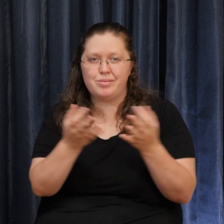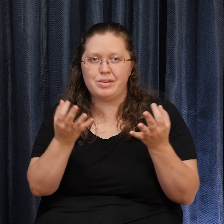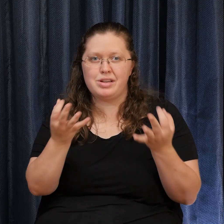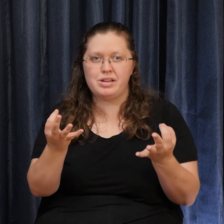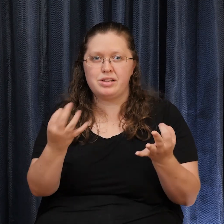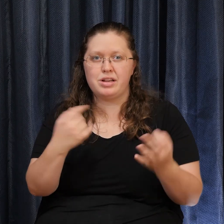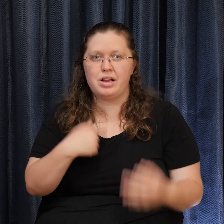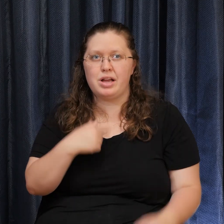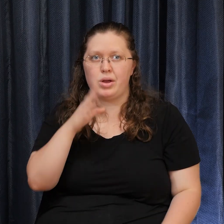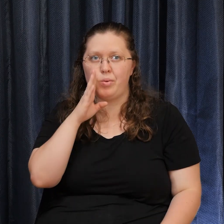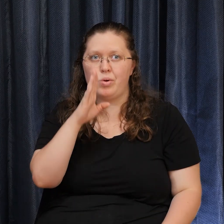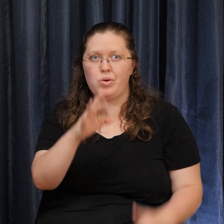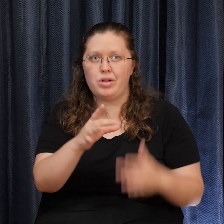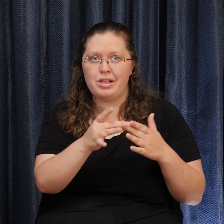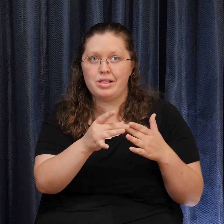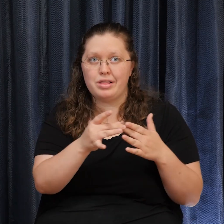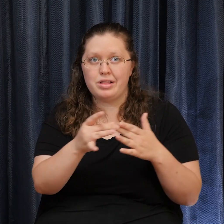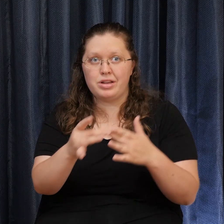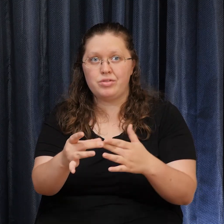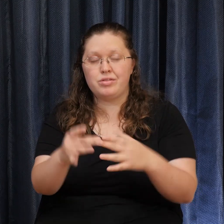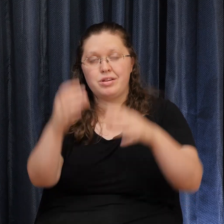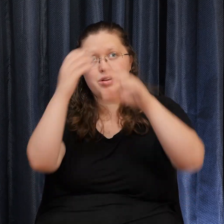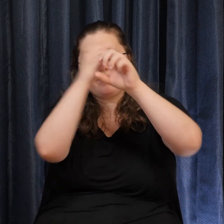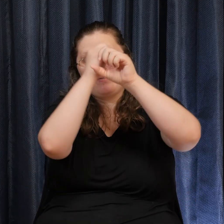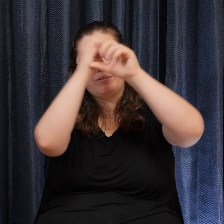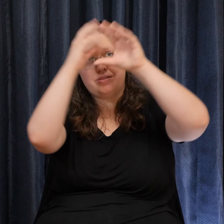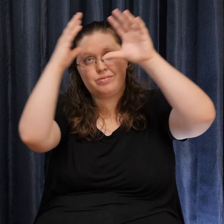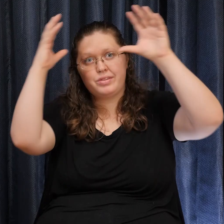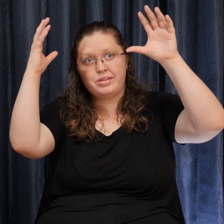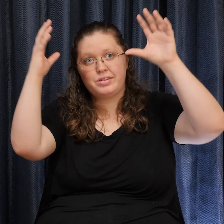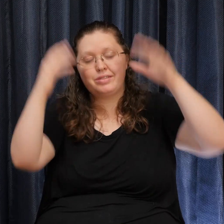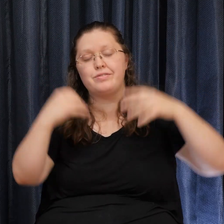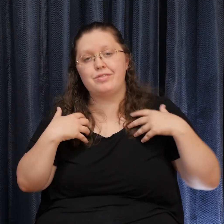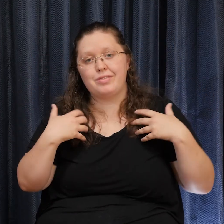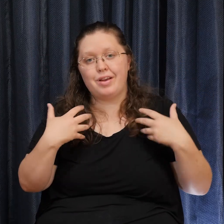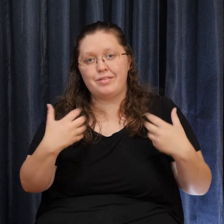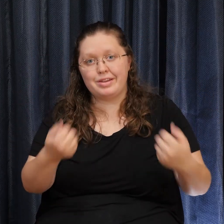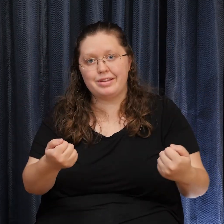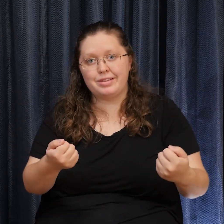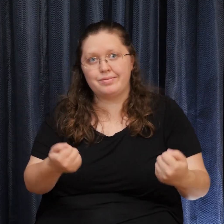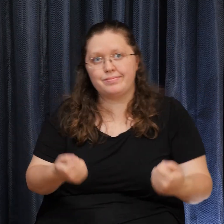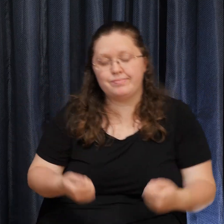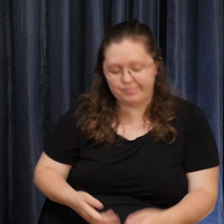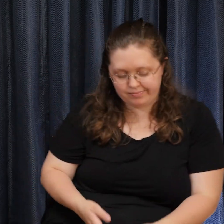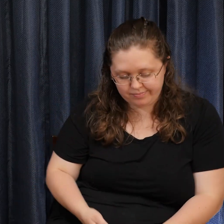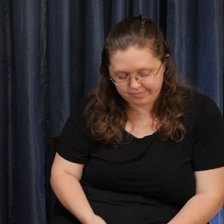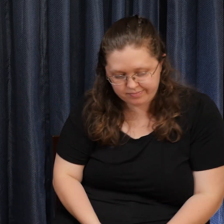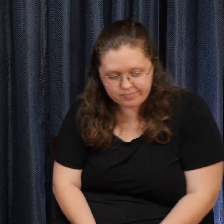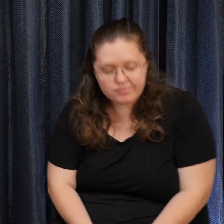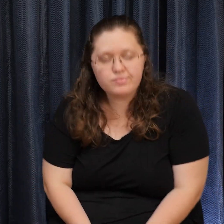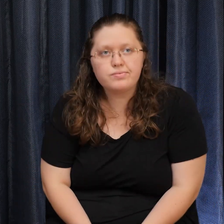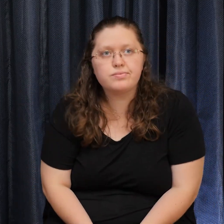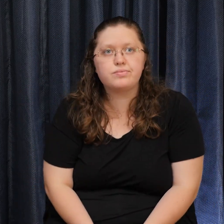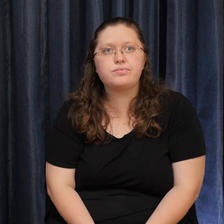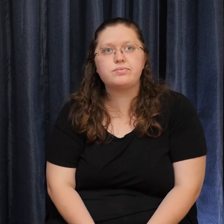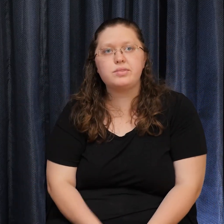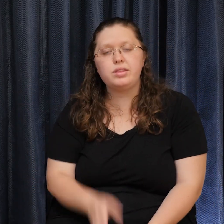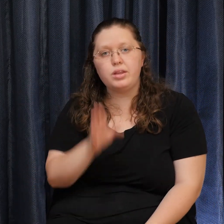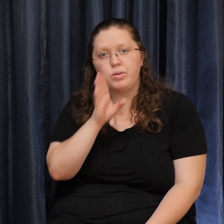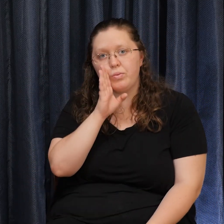In a visualization Of healing And of course It is a piece That will be Very important For you